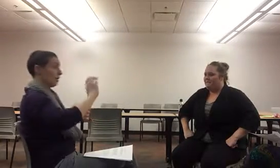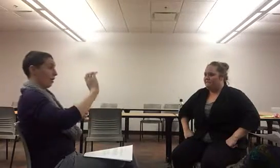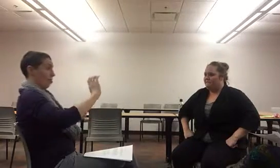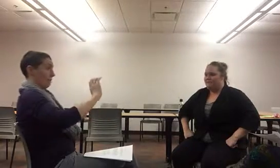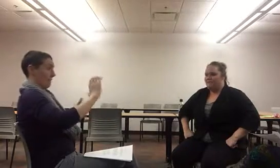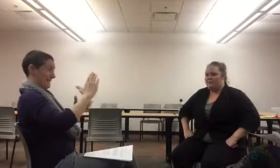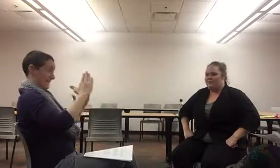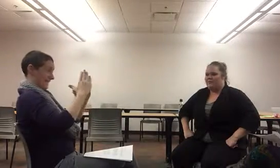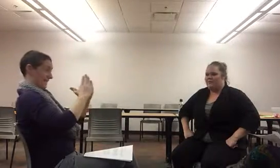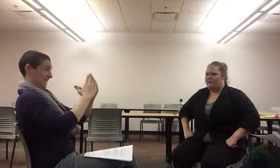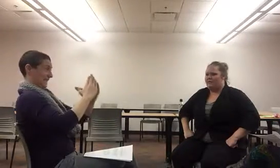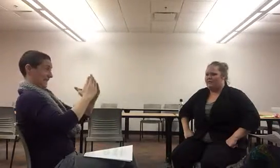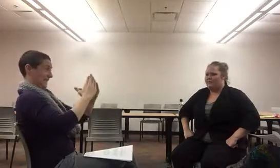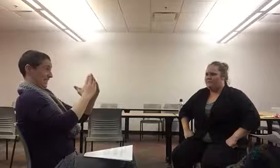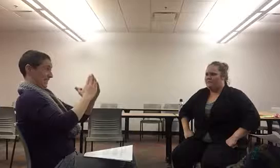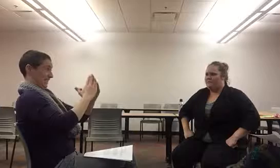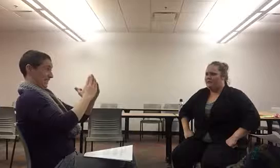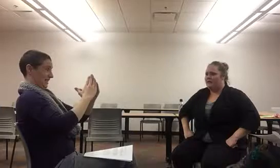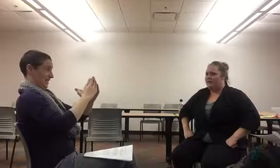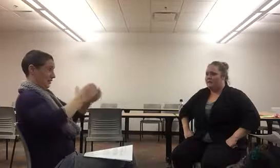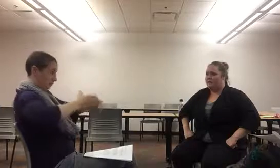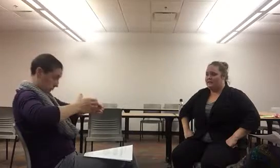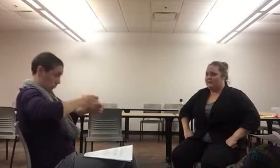For example, you know, um... In Columbus...